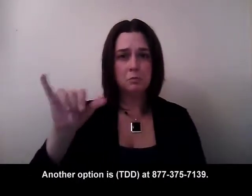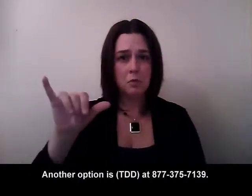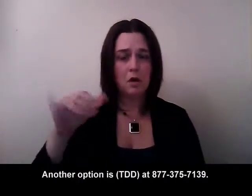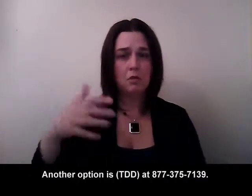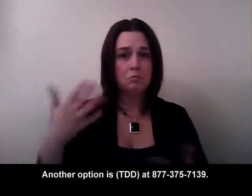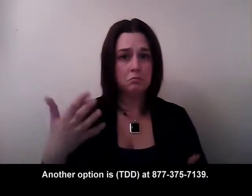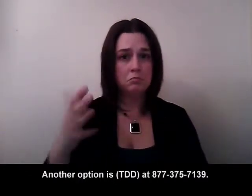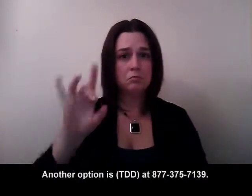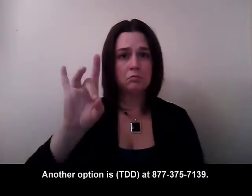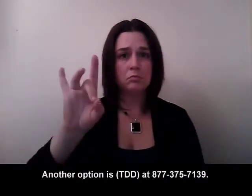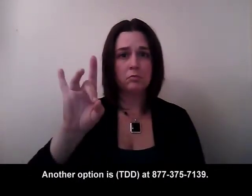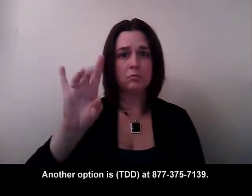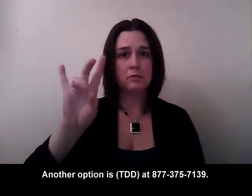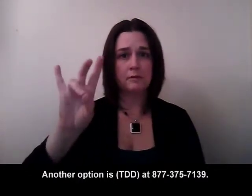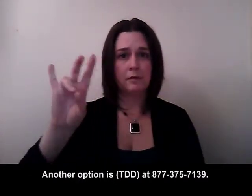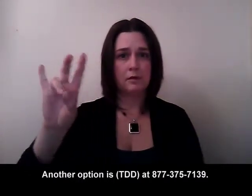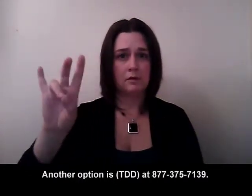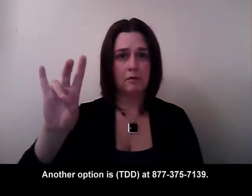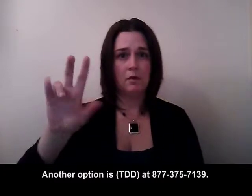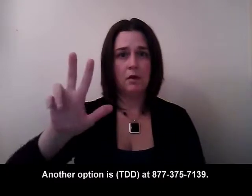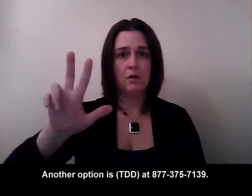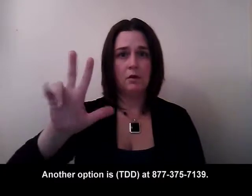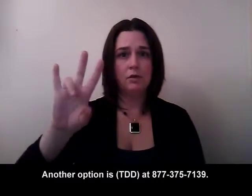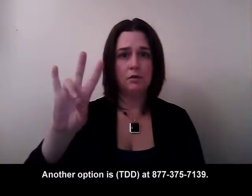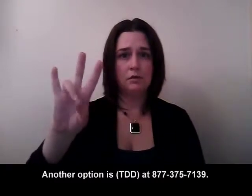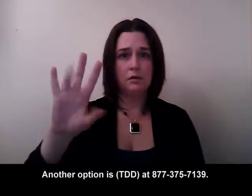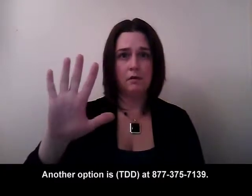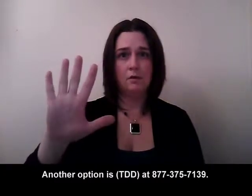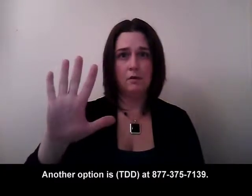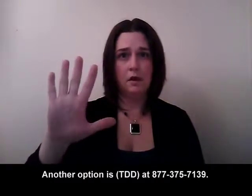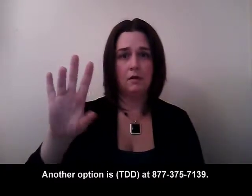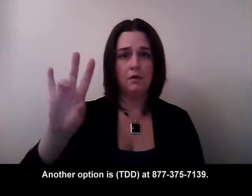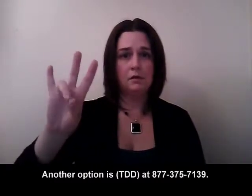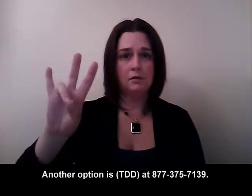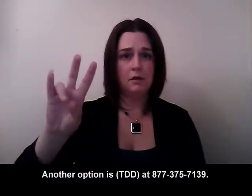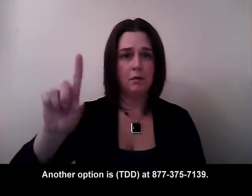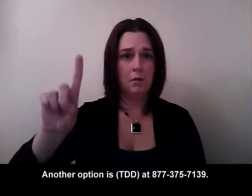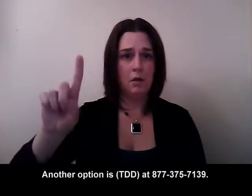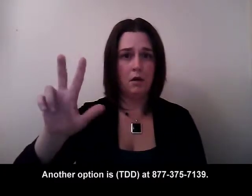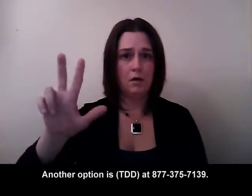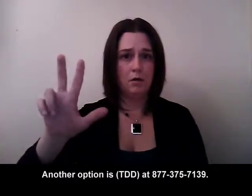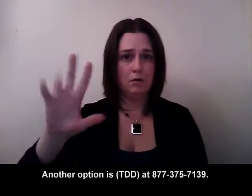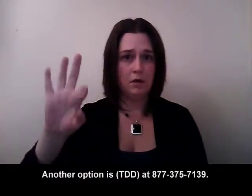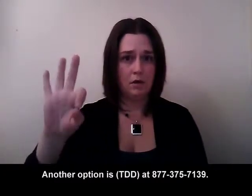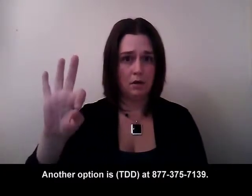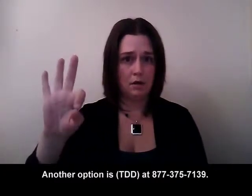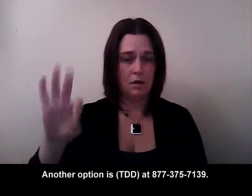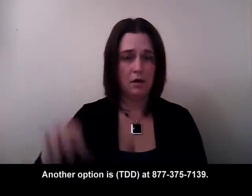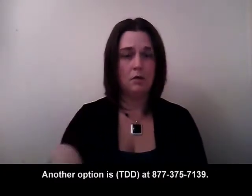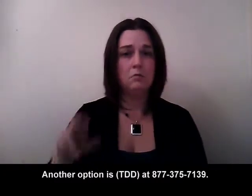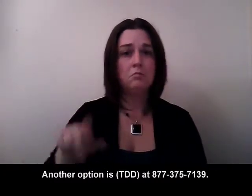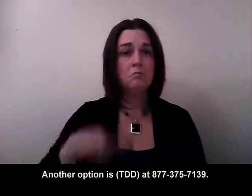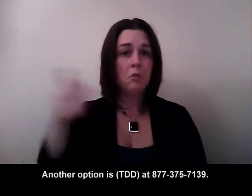TDD at 877-375-7139.